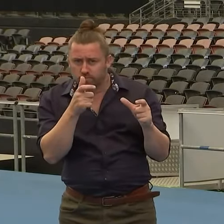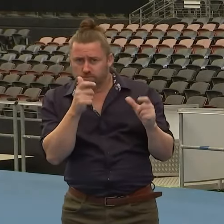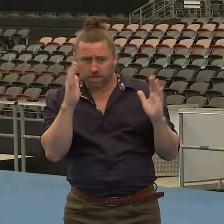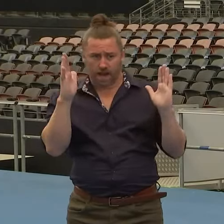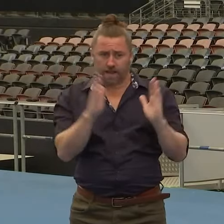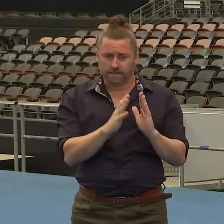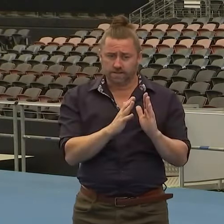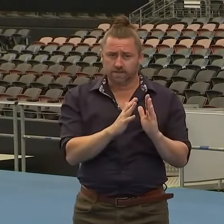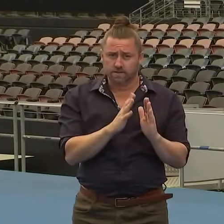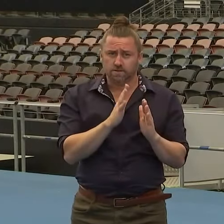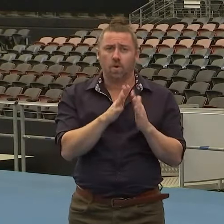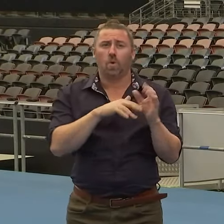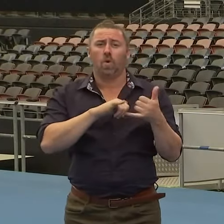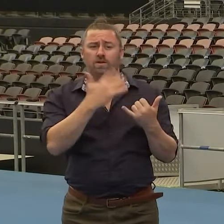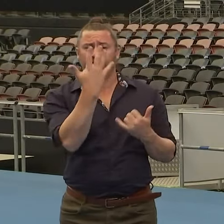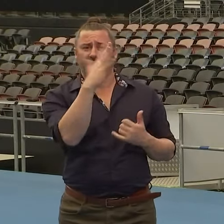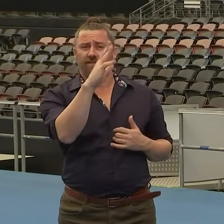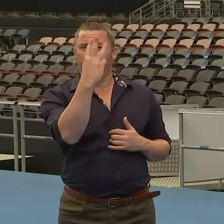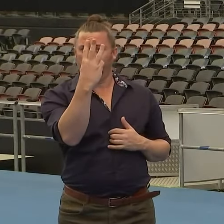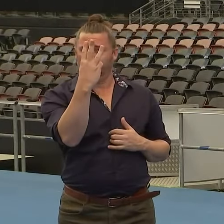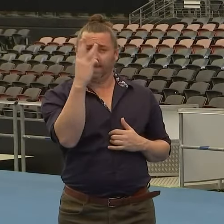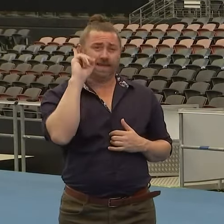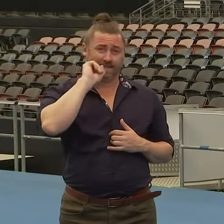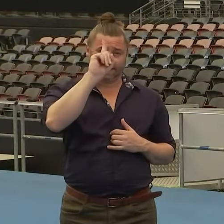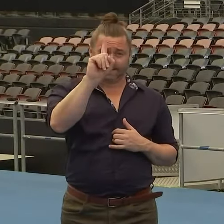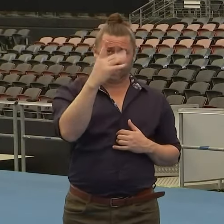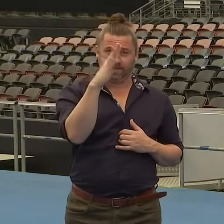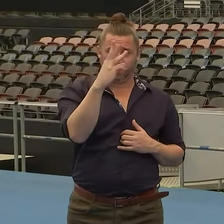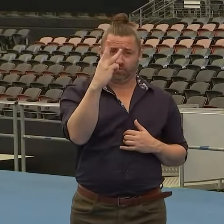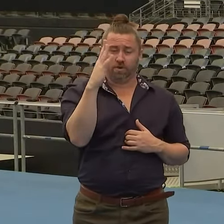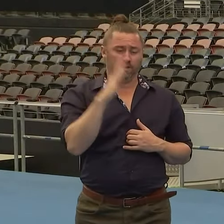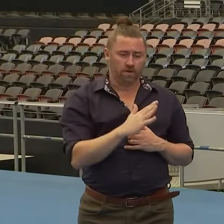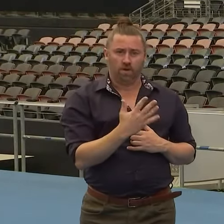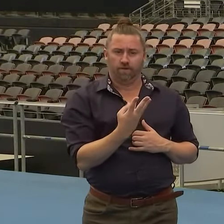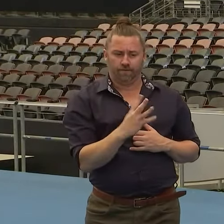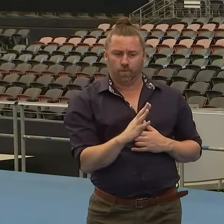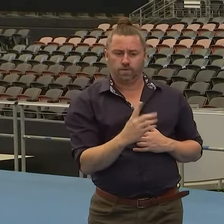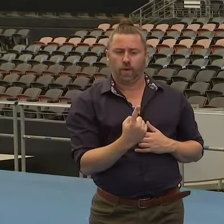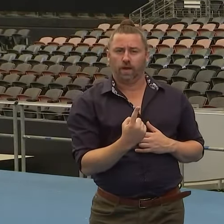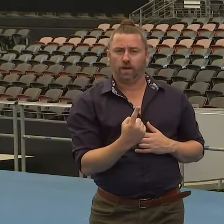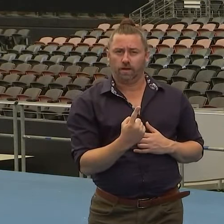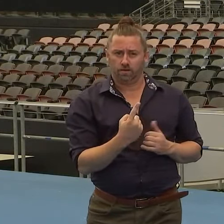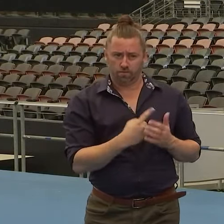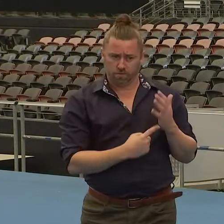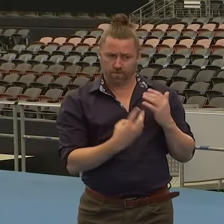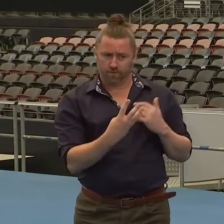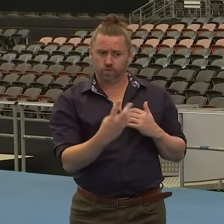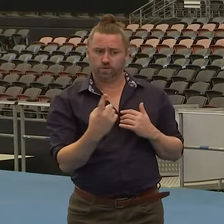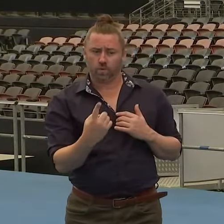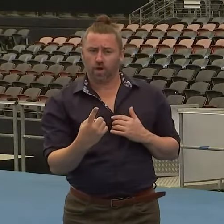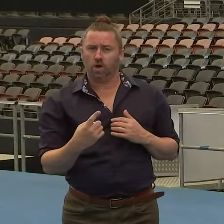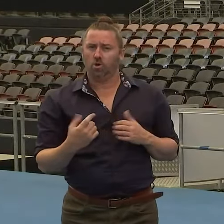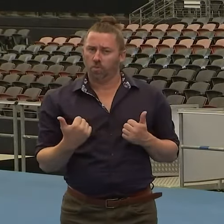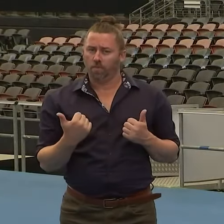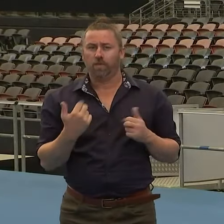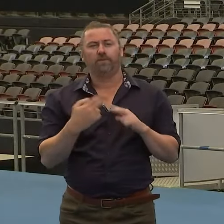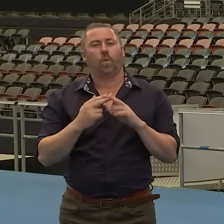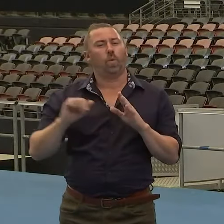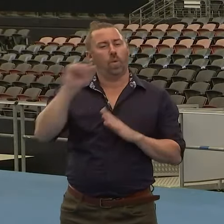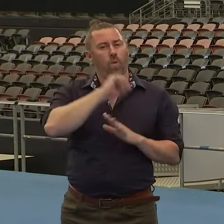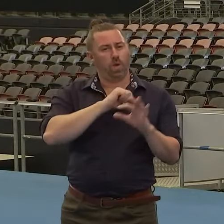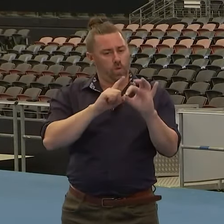hours. We've gone from 53 patients in intensive care down to 41, 41 in Queensland public hospitals